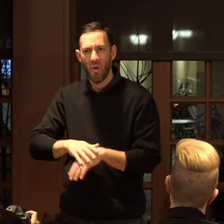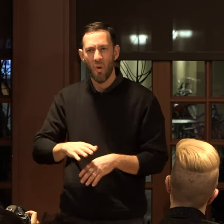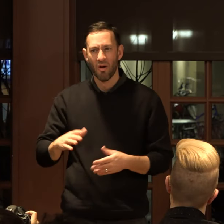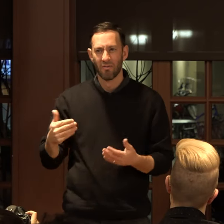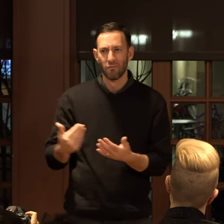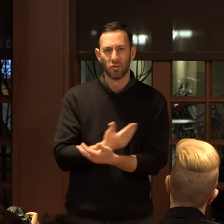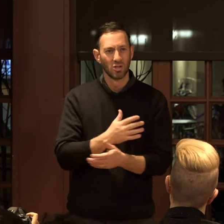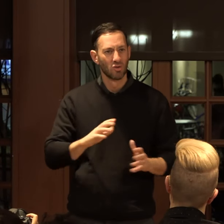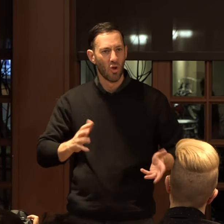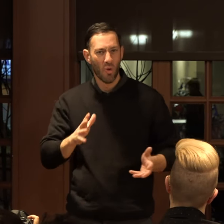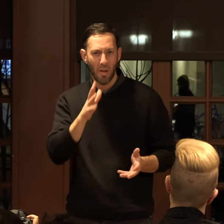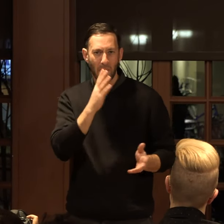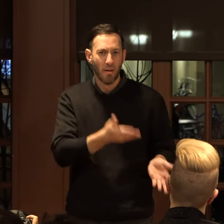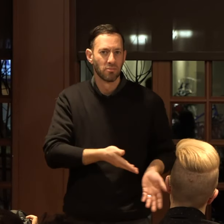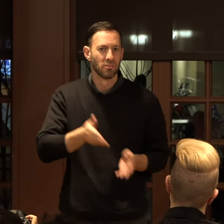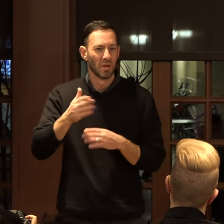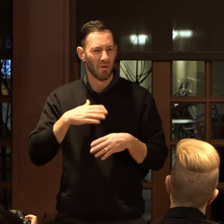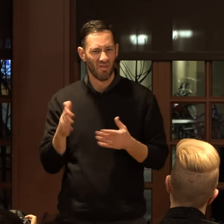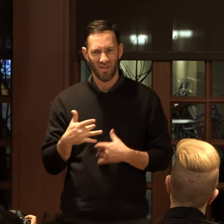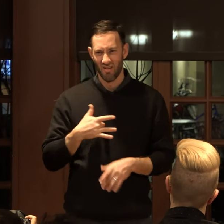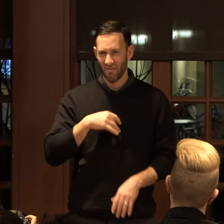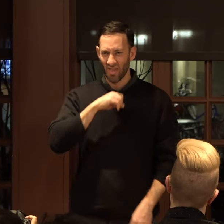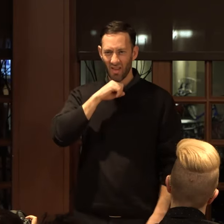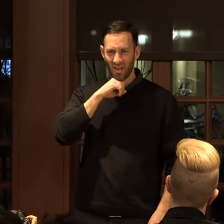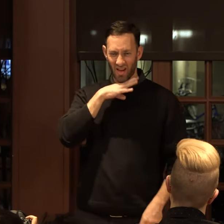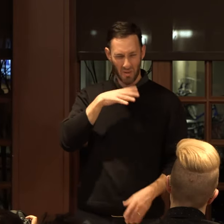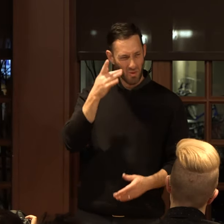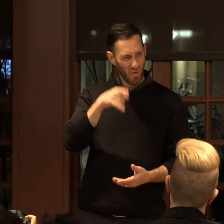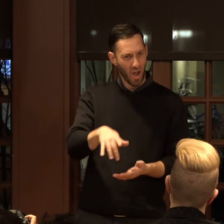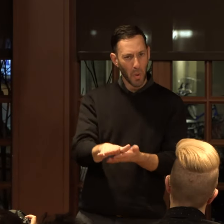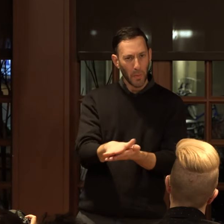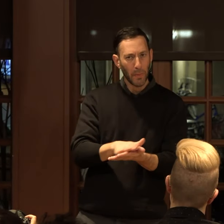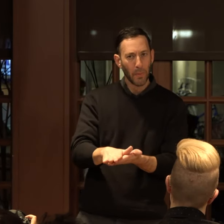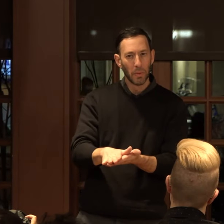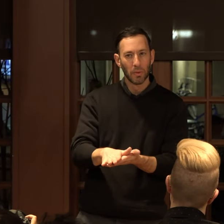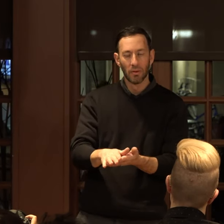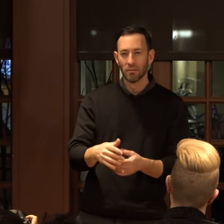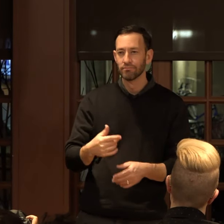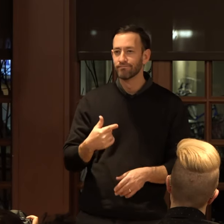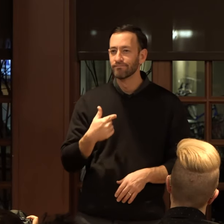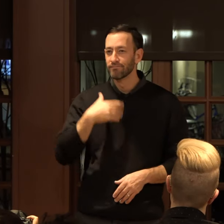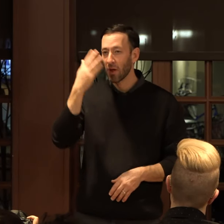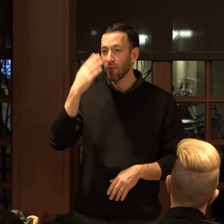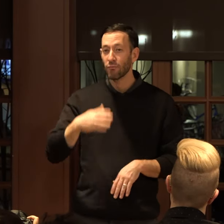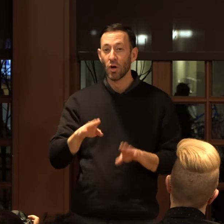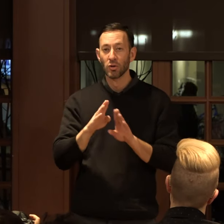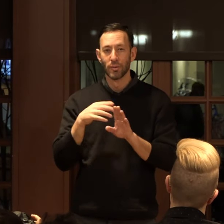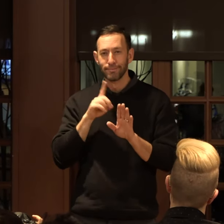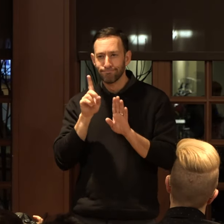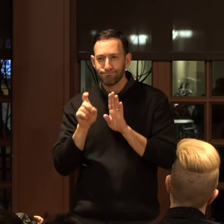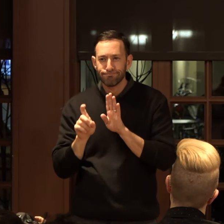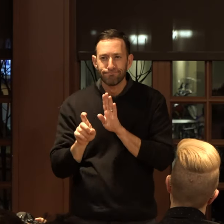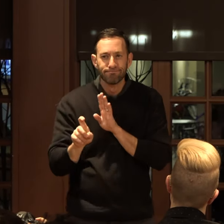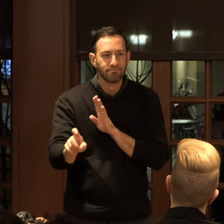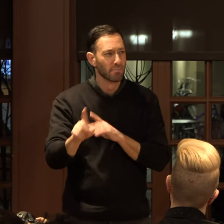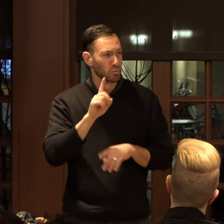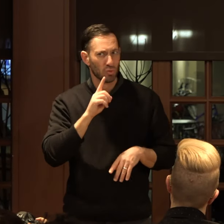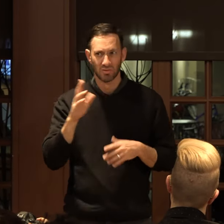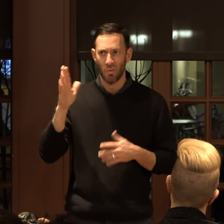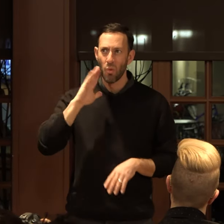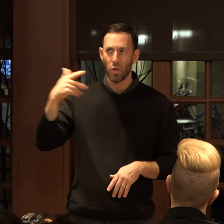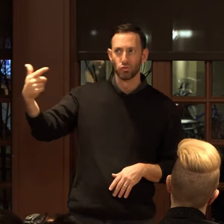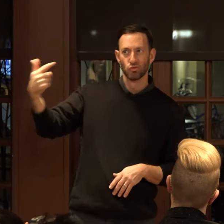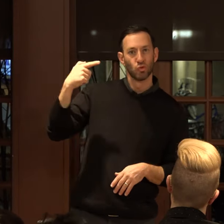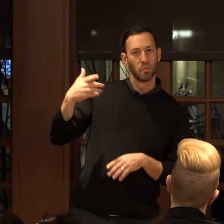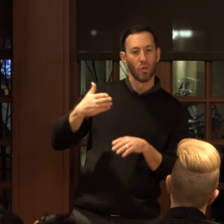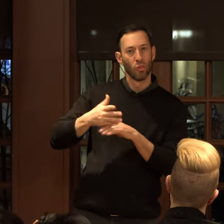my mom carried up to my room, feeling contaminated by its cleanliness. I ducked past the front door in the mornings, certain that someone was going to shoot me through